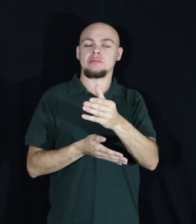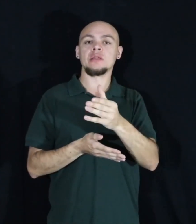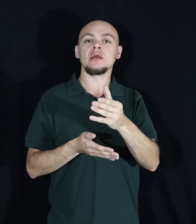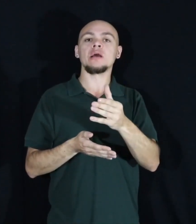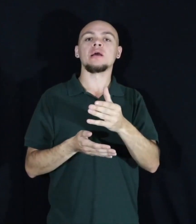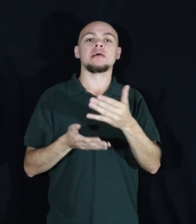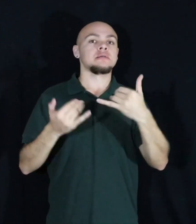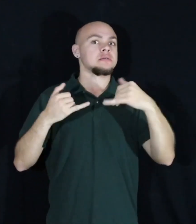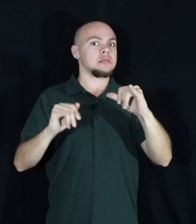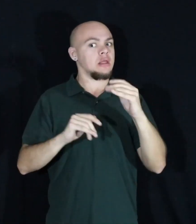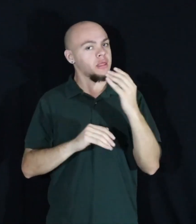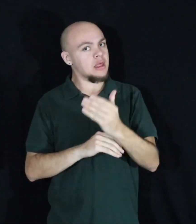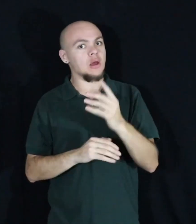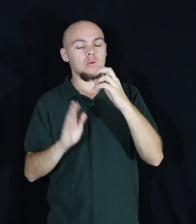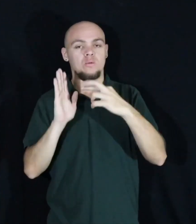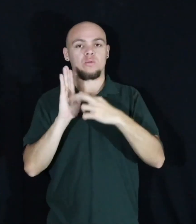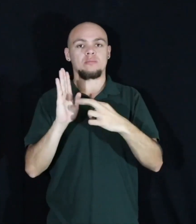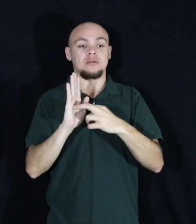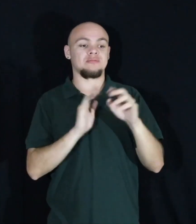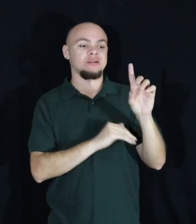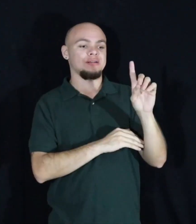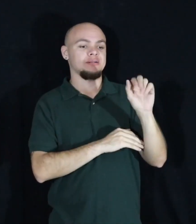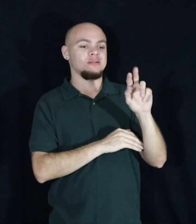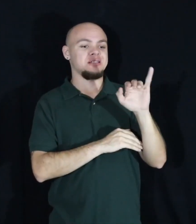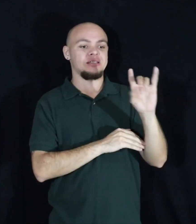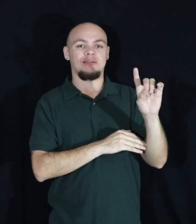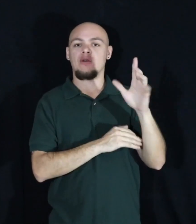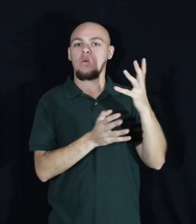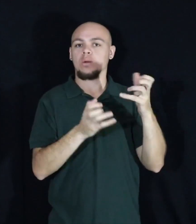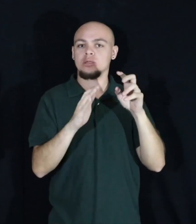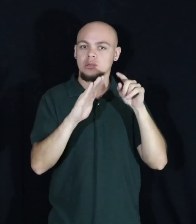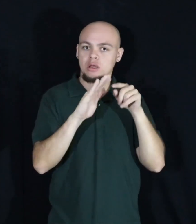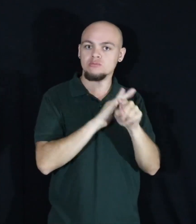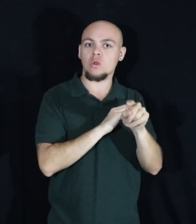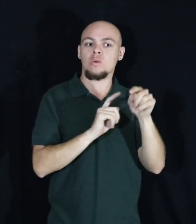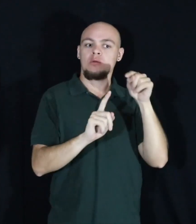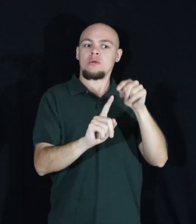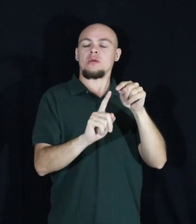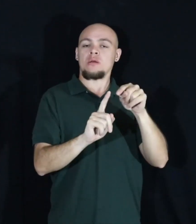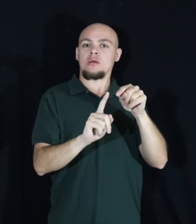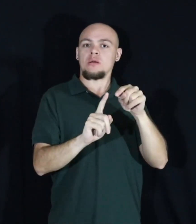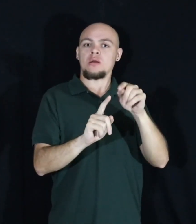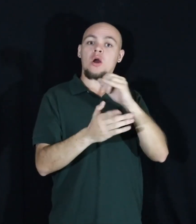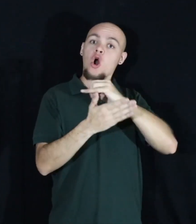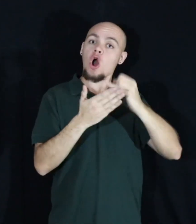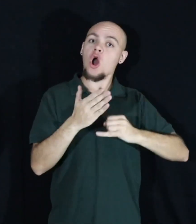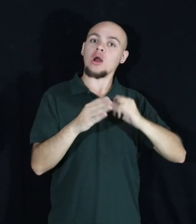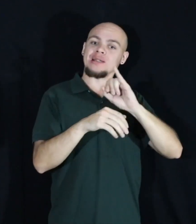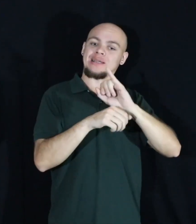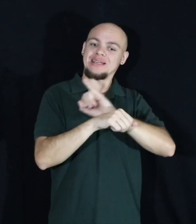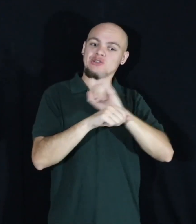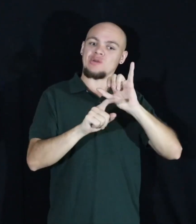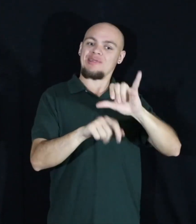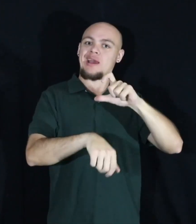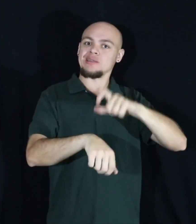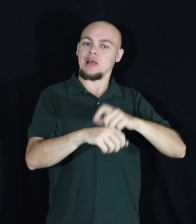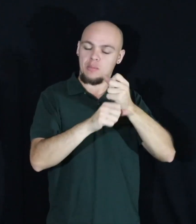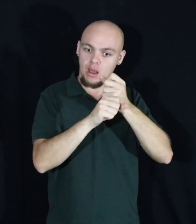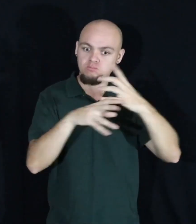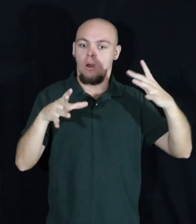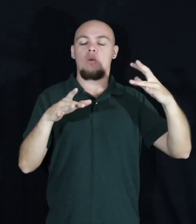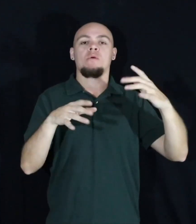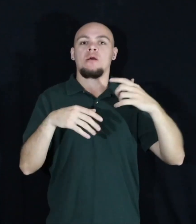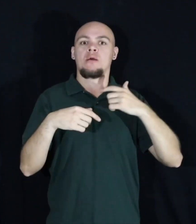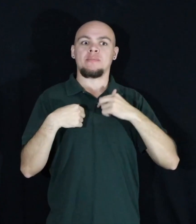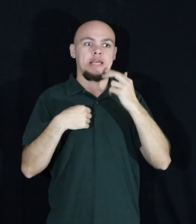represented what David really wanted to explore, which was the explosion of the art industry at the time. I knew it. I'm an